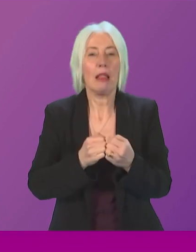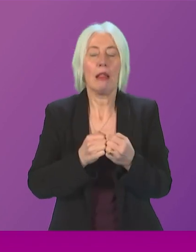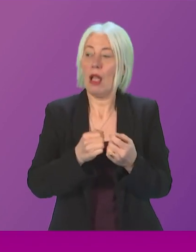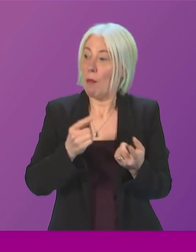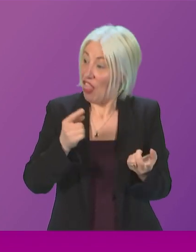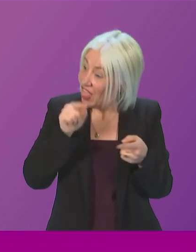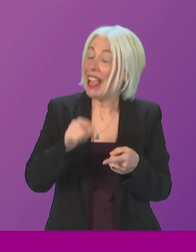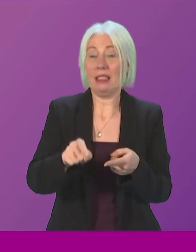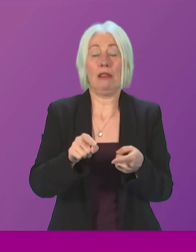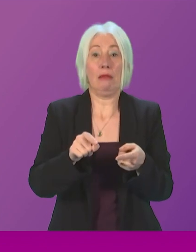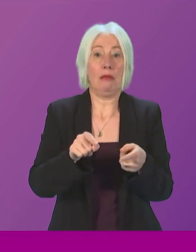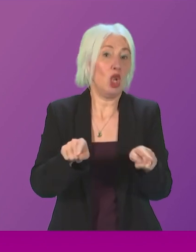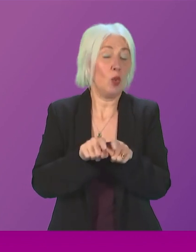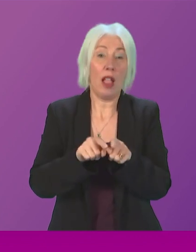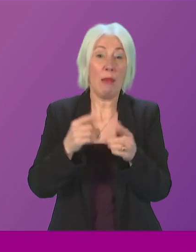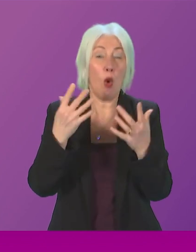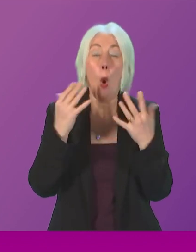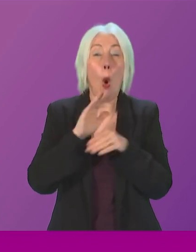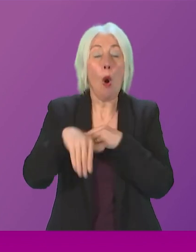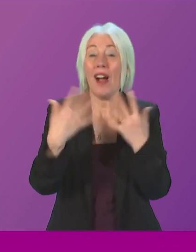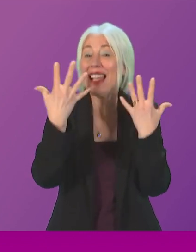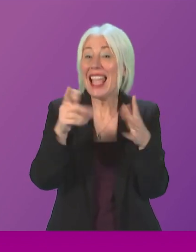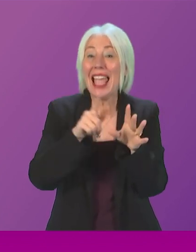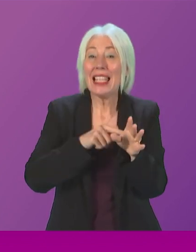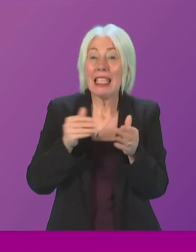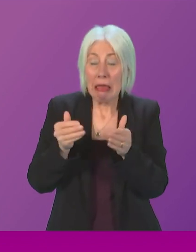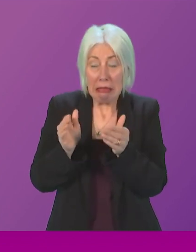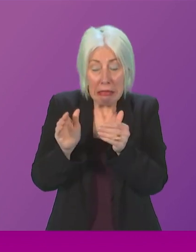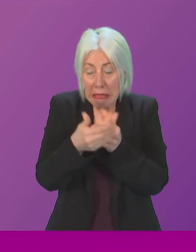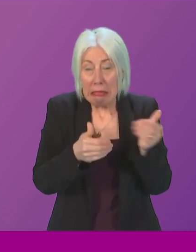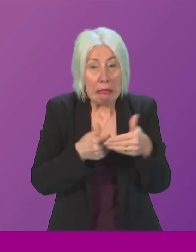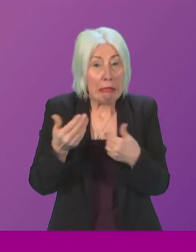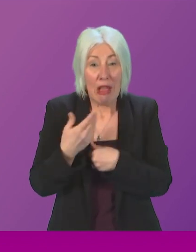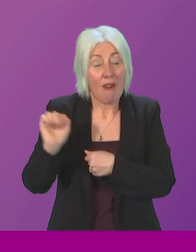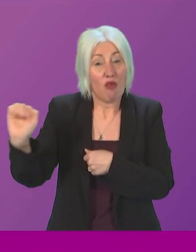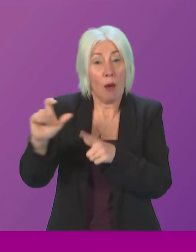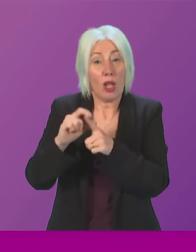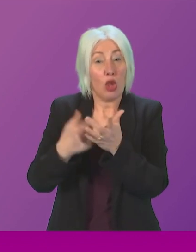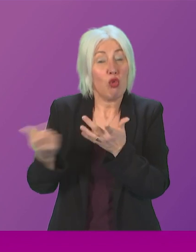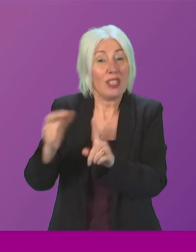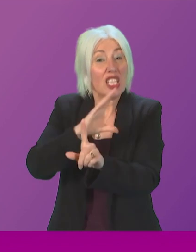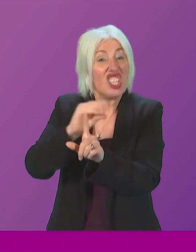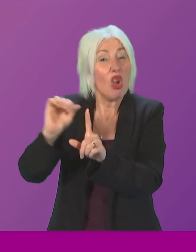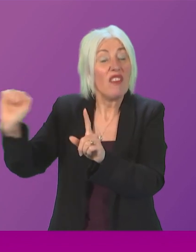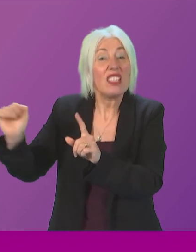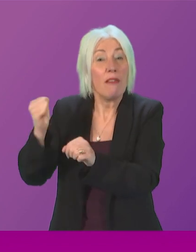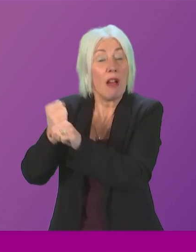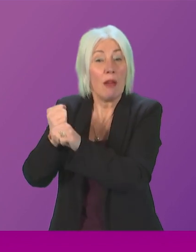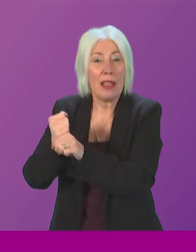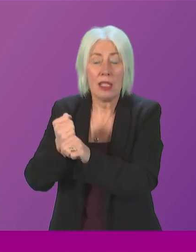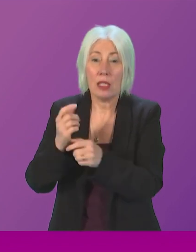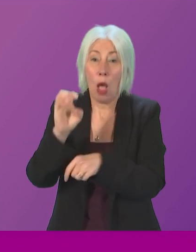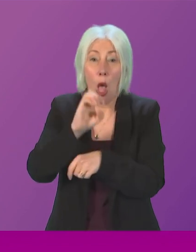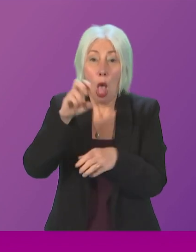in the midst of the fact that we've had over a decade of austerity from Douglas Ross's Conservative. We've had a hard Brexit